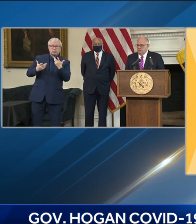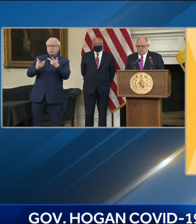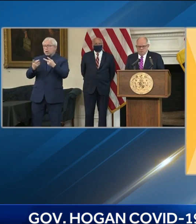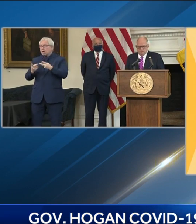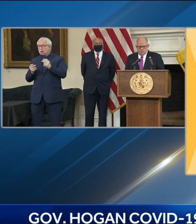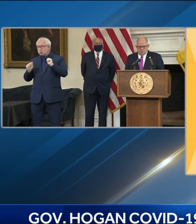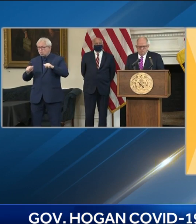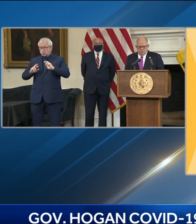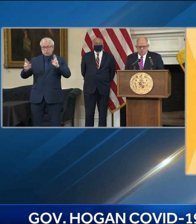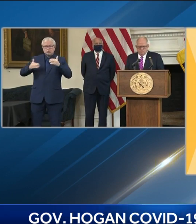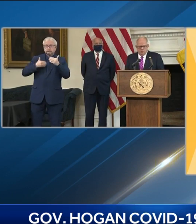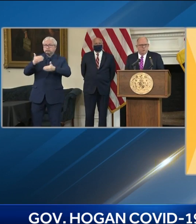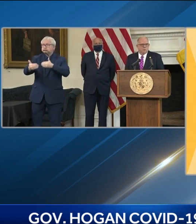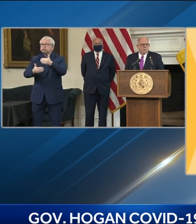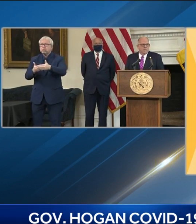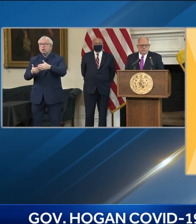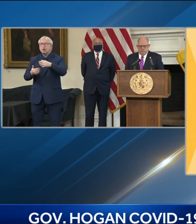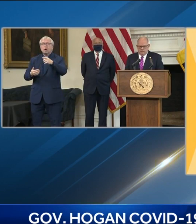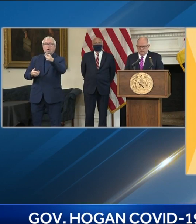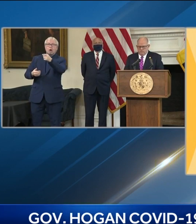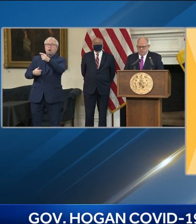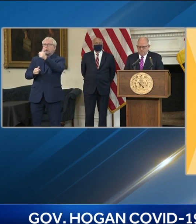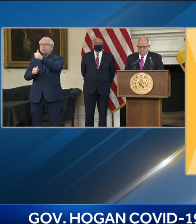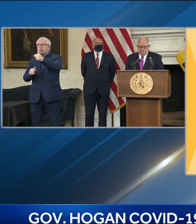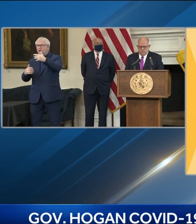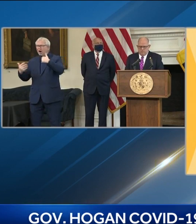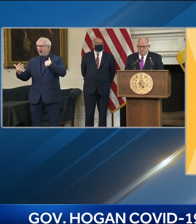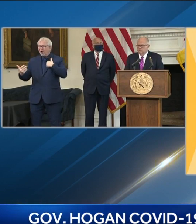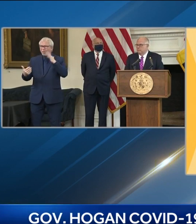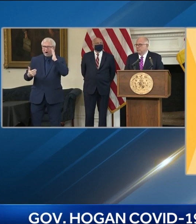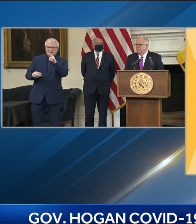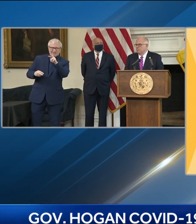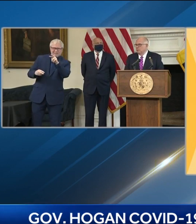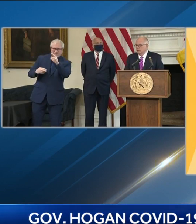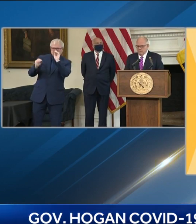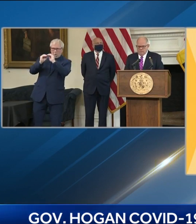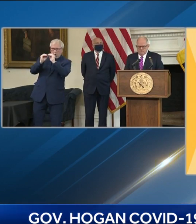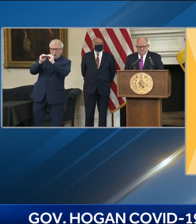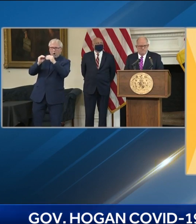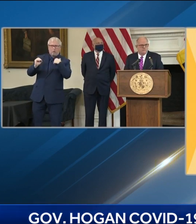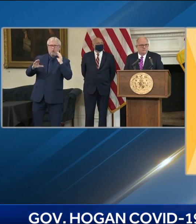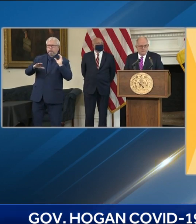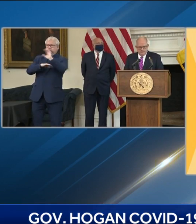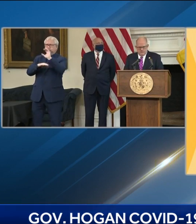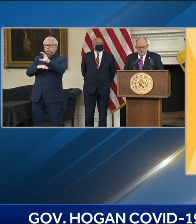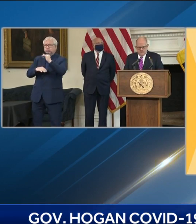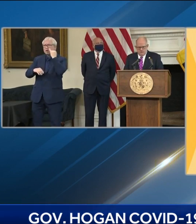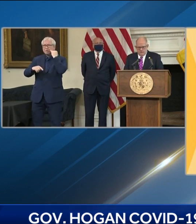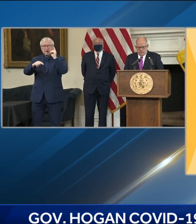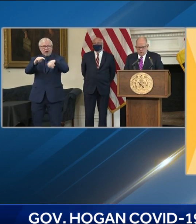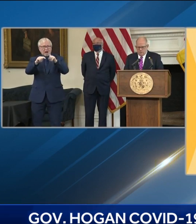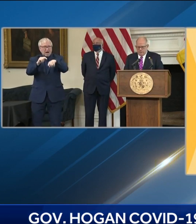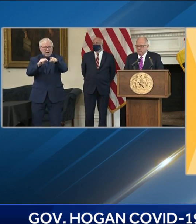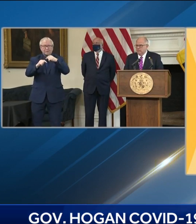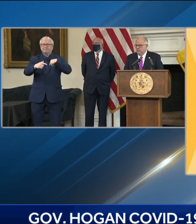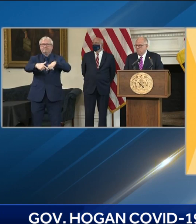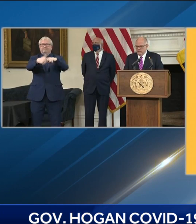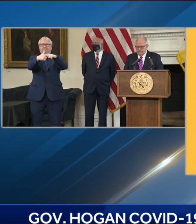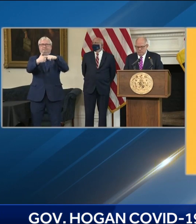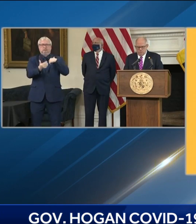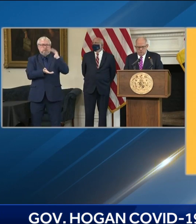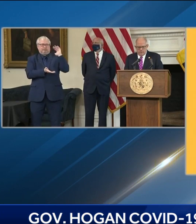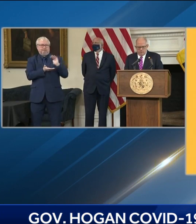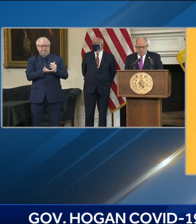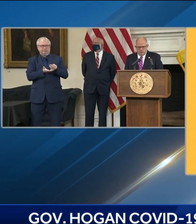transfer their doses or to pause their allocation shipments until they're able to catch up. Our expanding